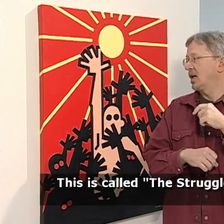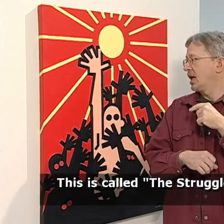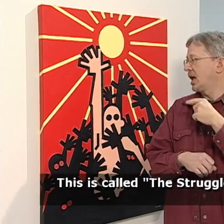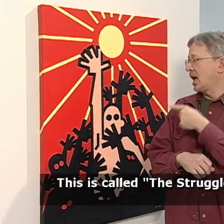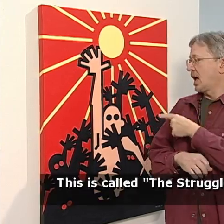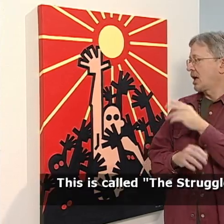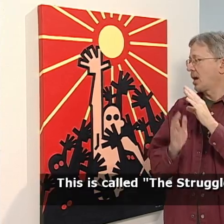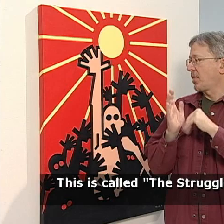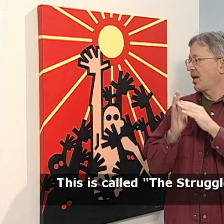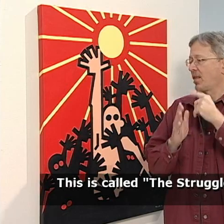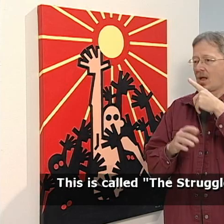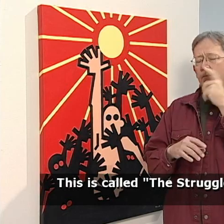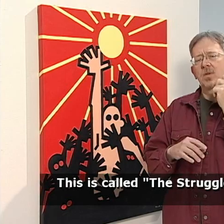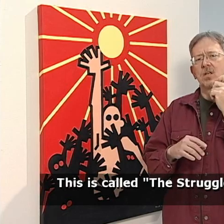This is called The Struggle.